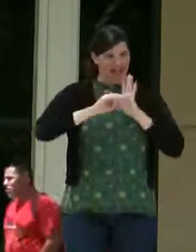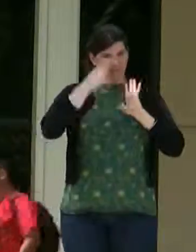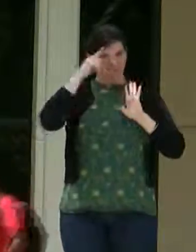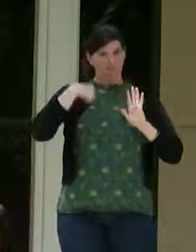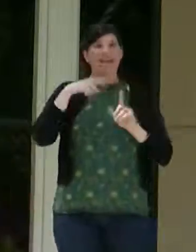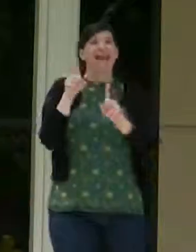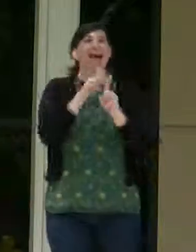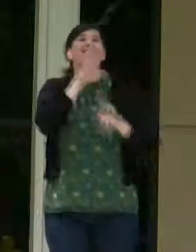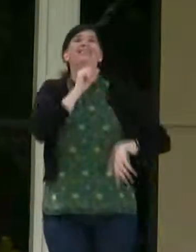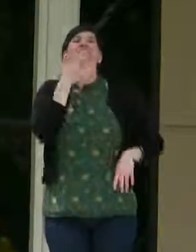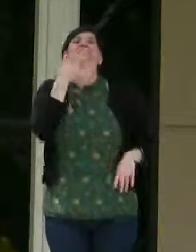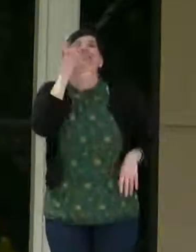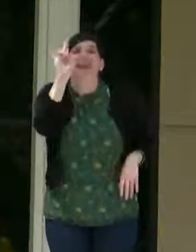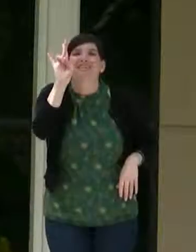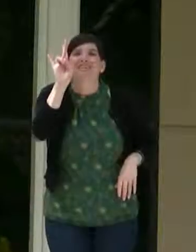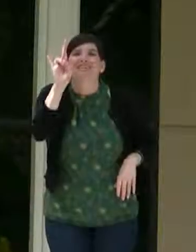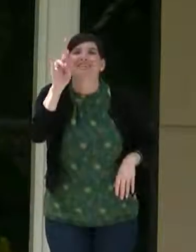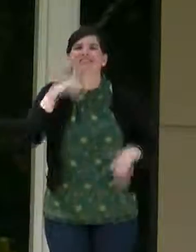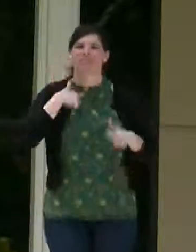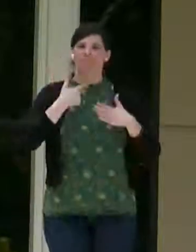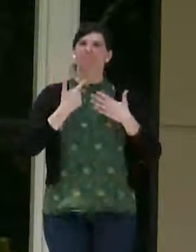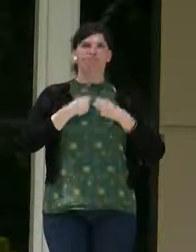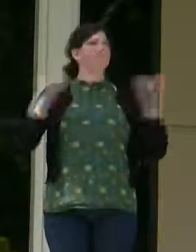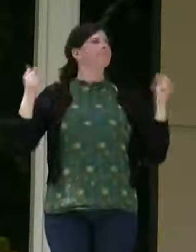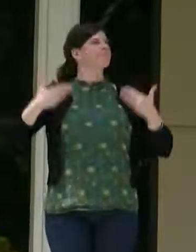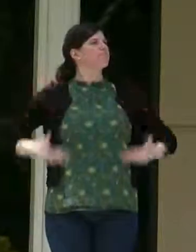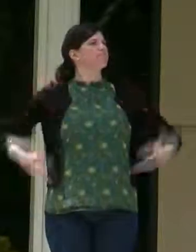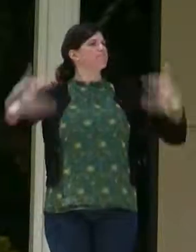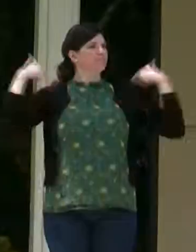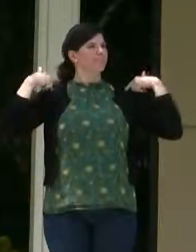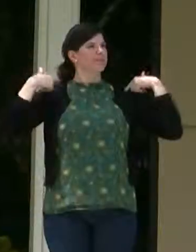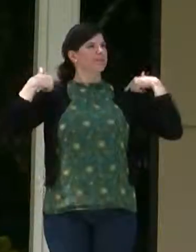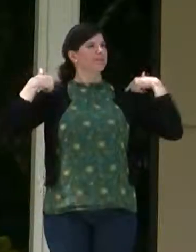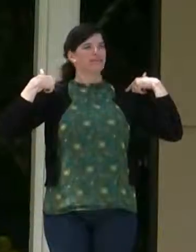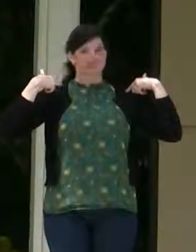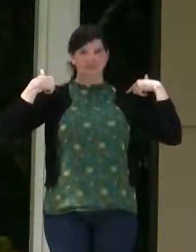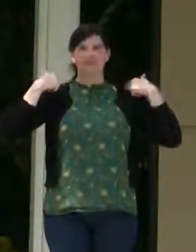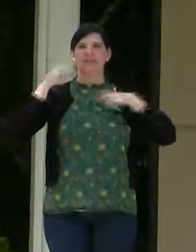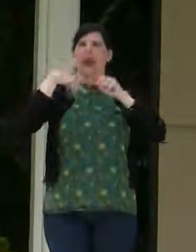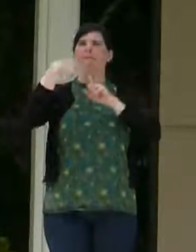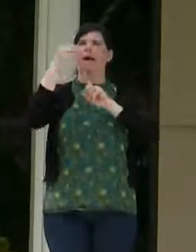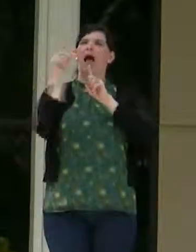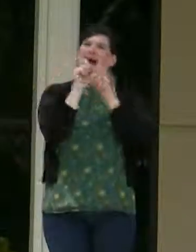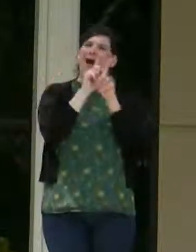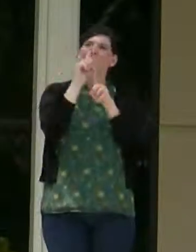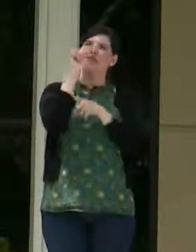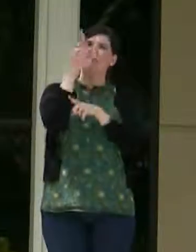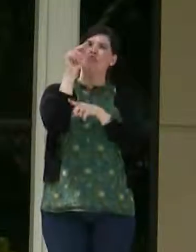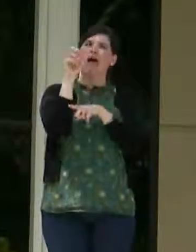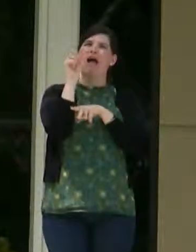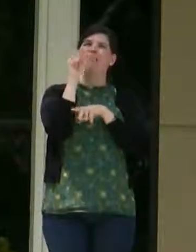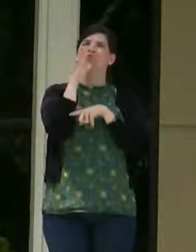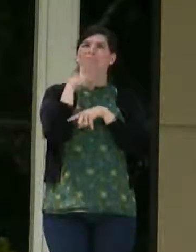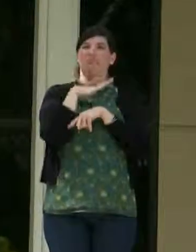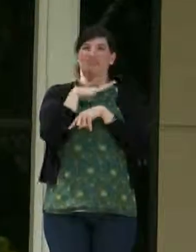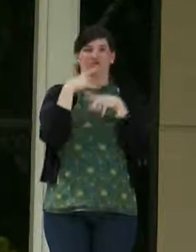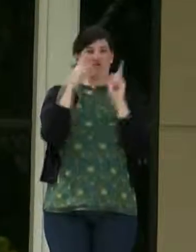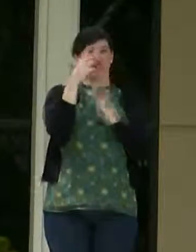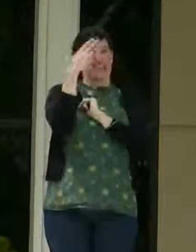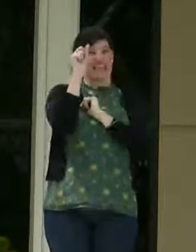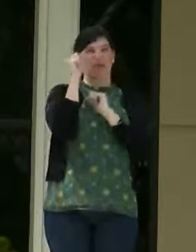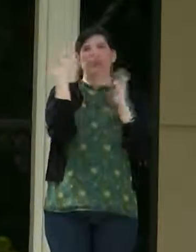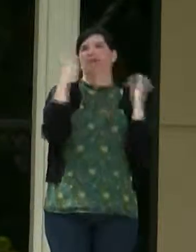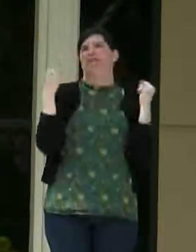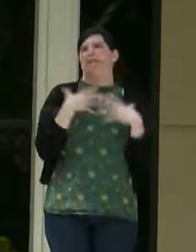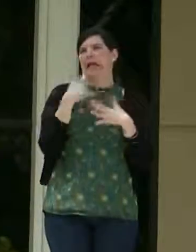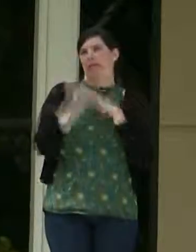17. Going to high school at 17, being transsexual, was really, really scary. Because I